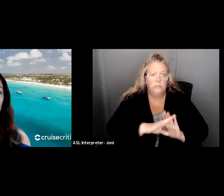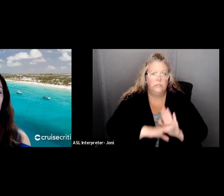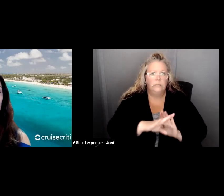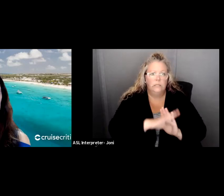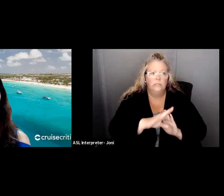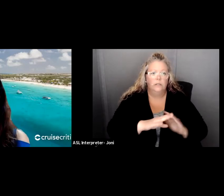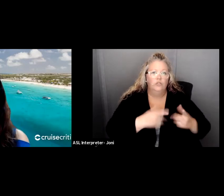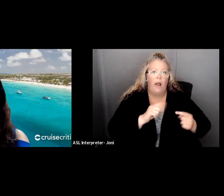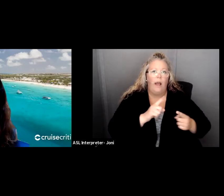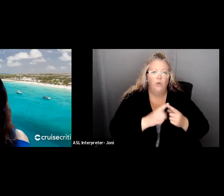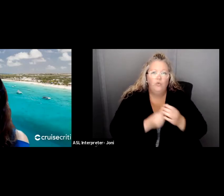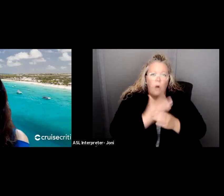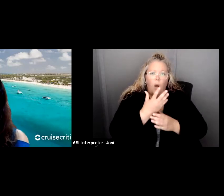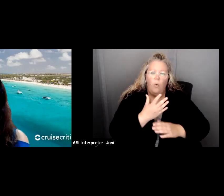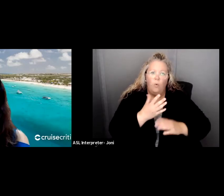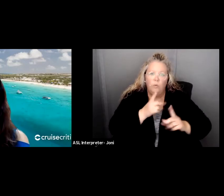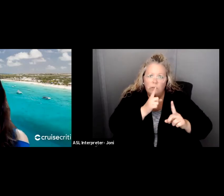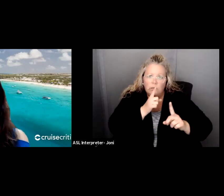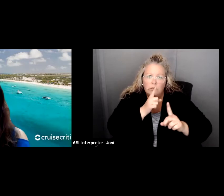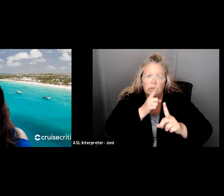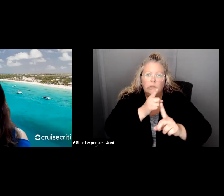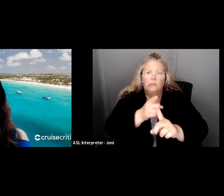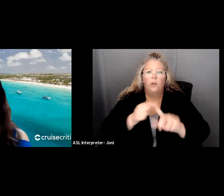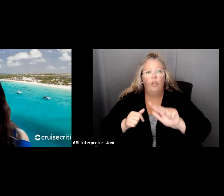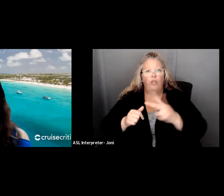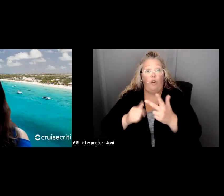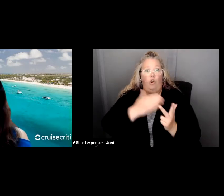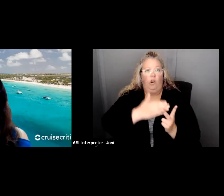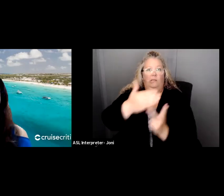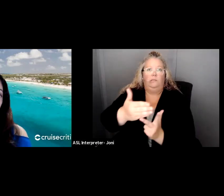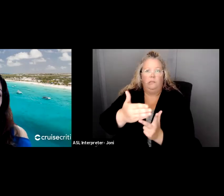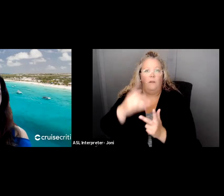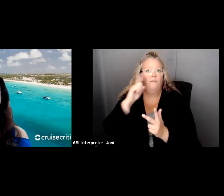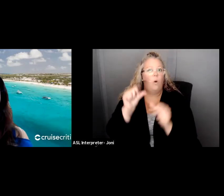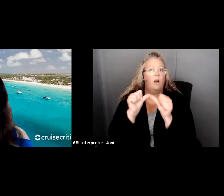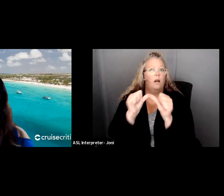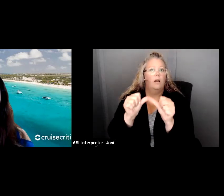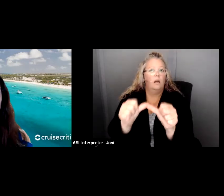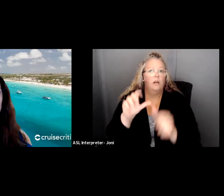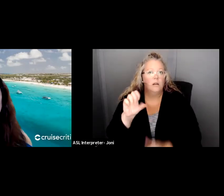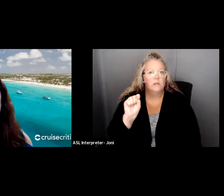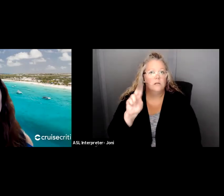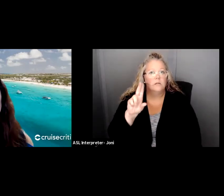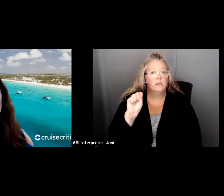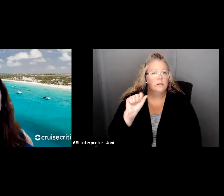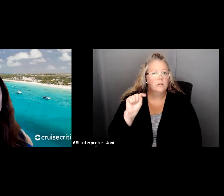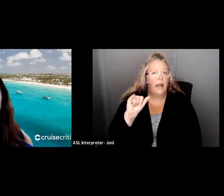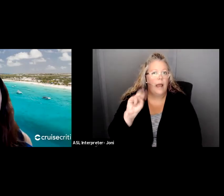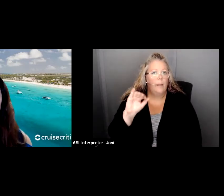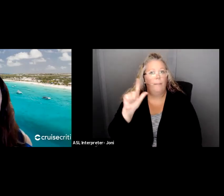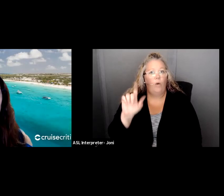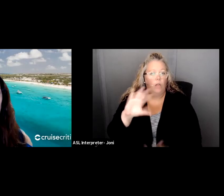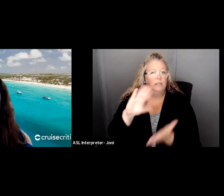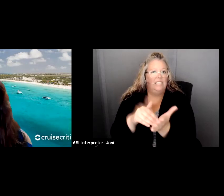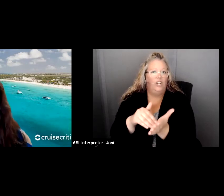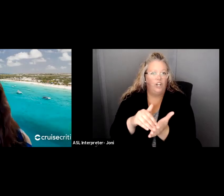a sustainable, that's the third stage, sustainable center. And that's where there's an image of